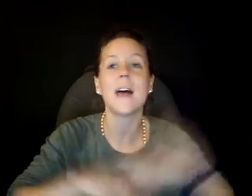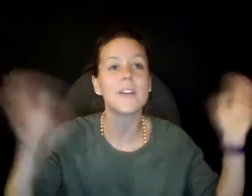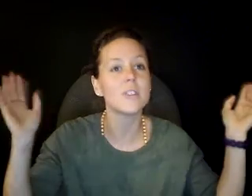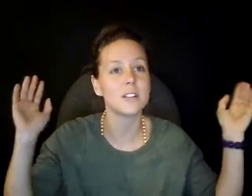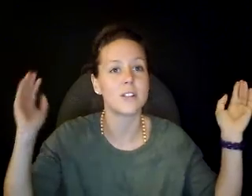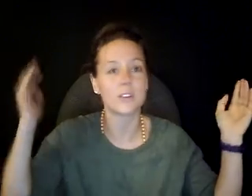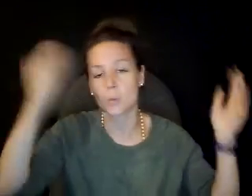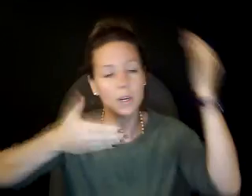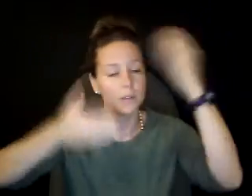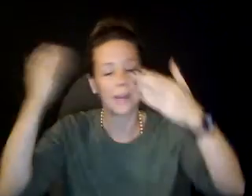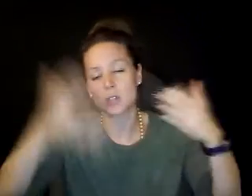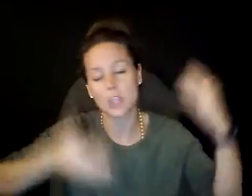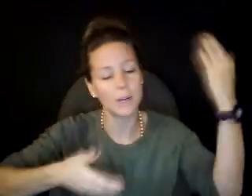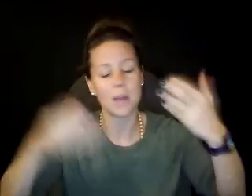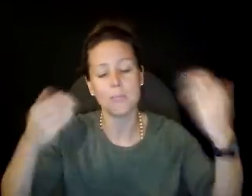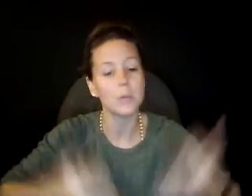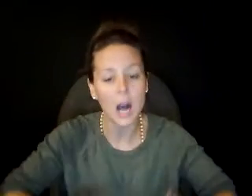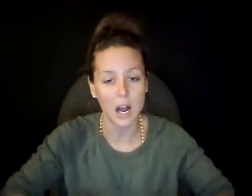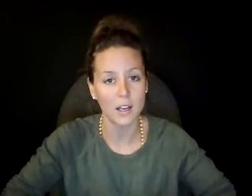everything that this world may obscure, may block.